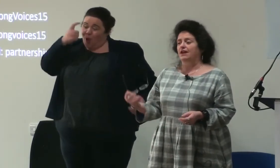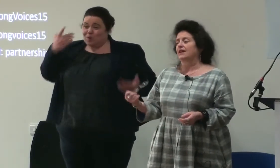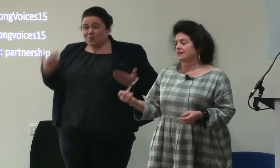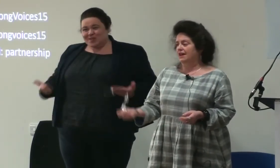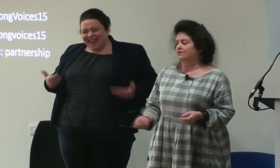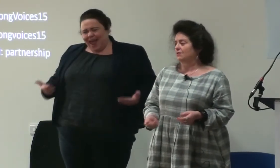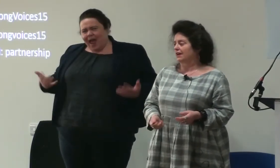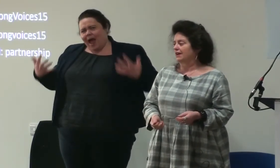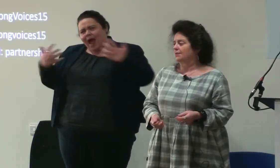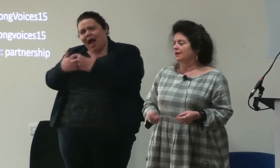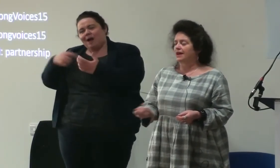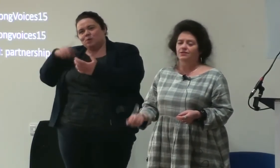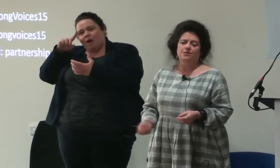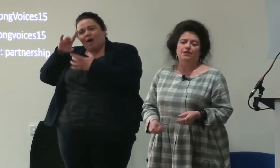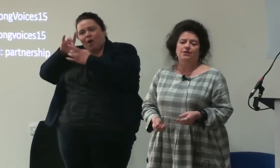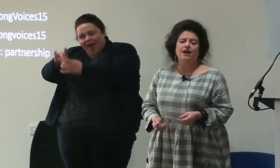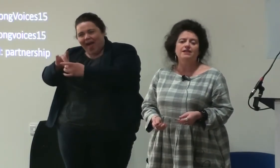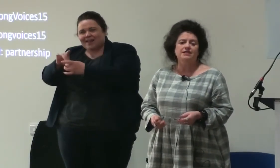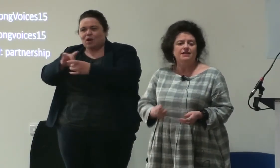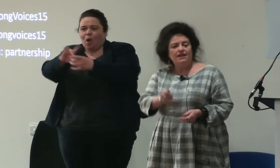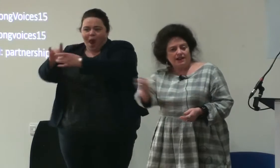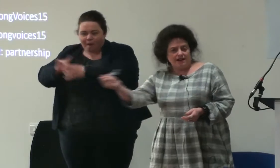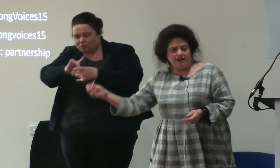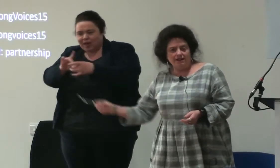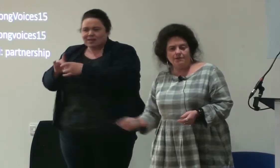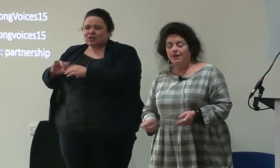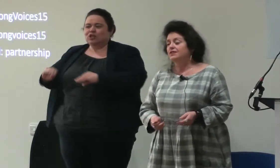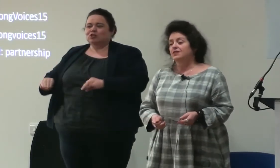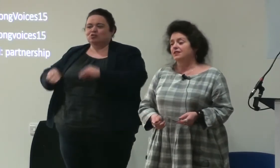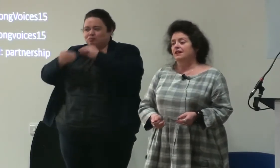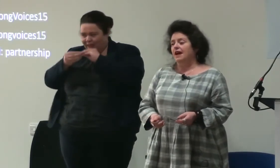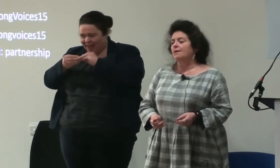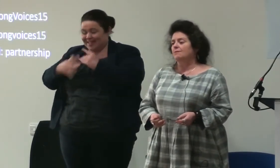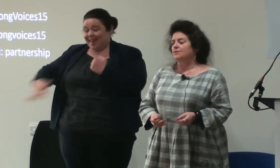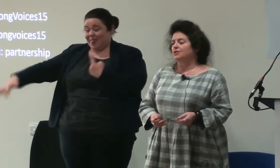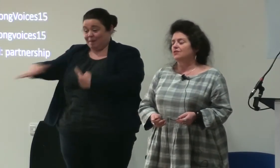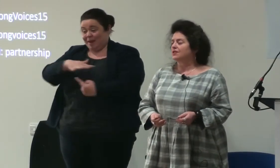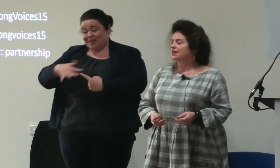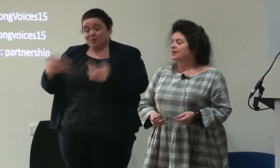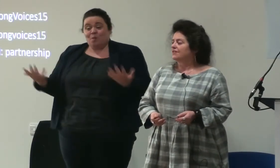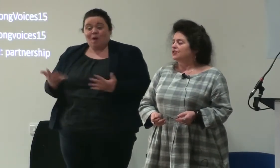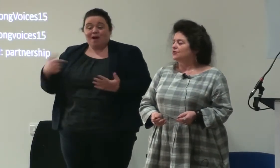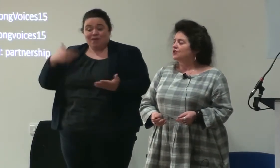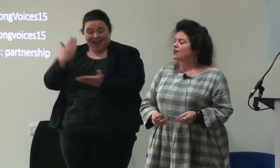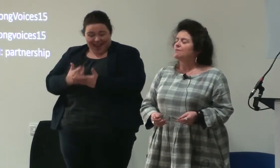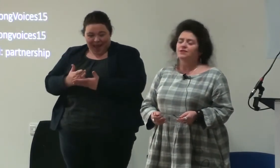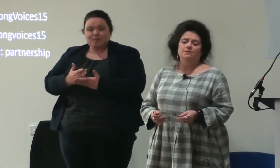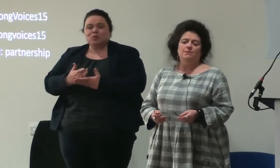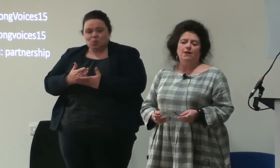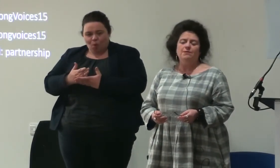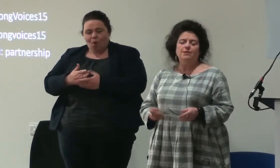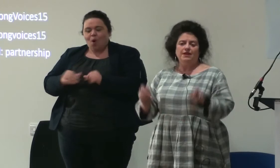how do i connect how do i collaborate and how do i create in the places that i am so that the short